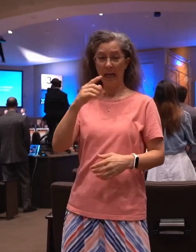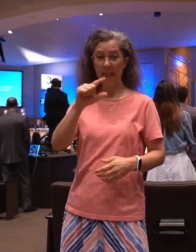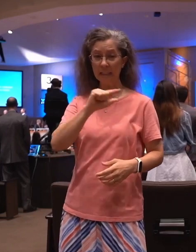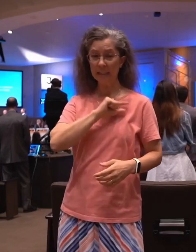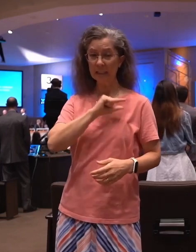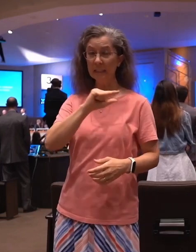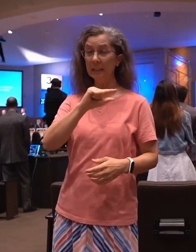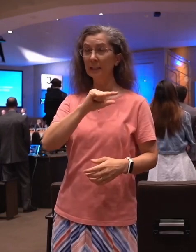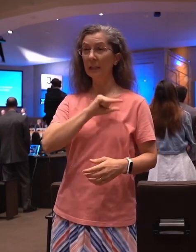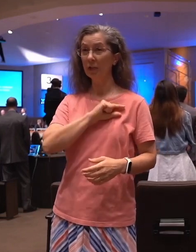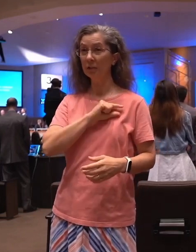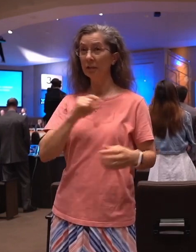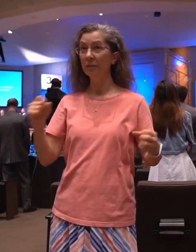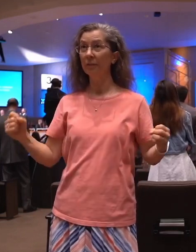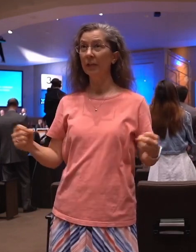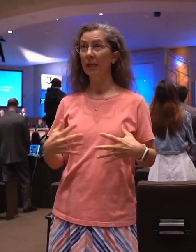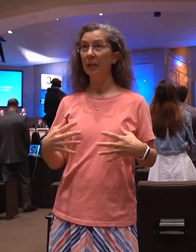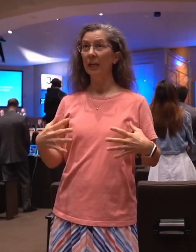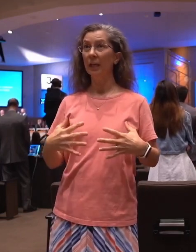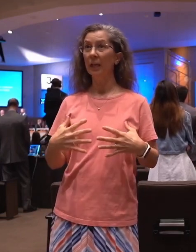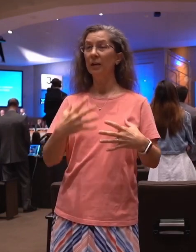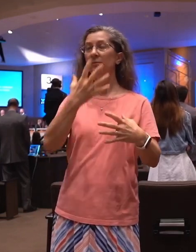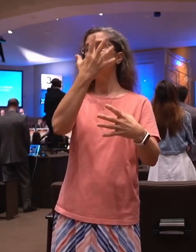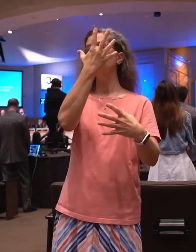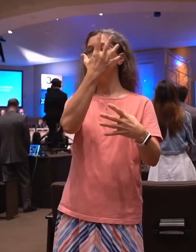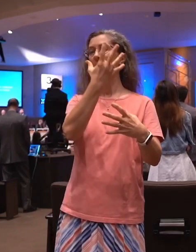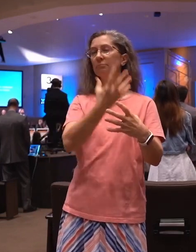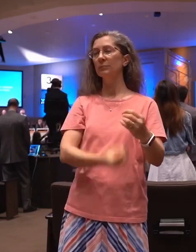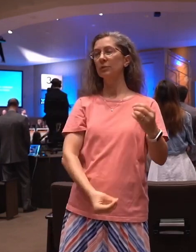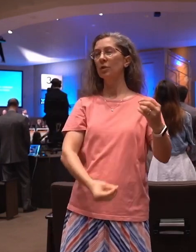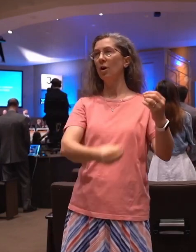No condemnation, now I tread.